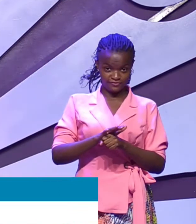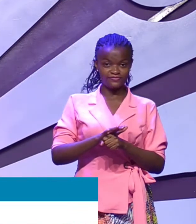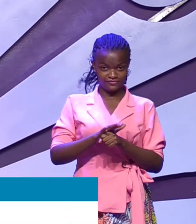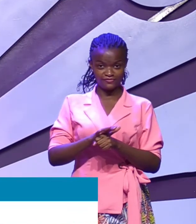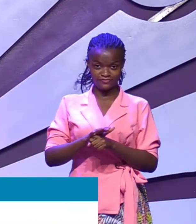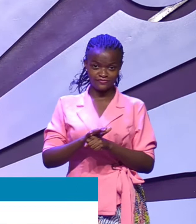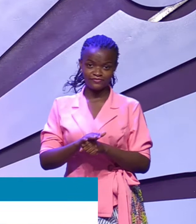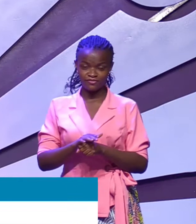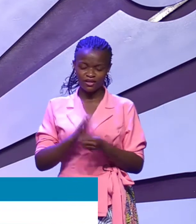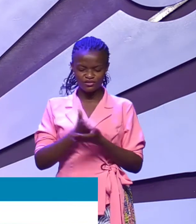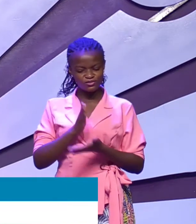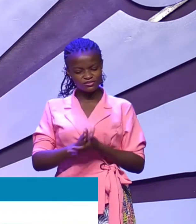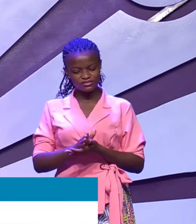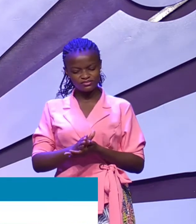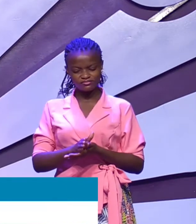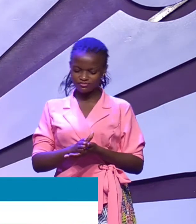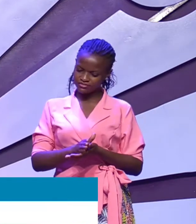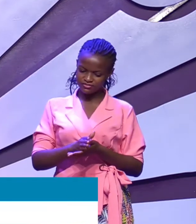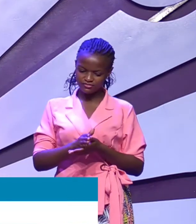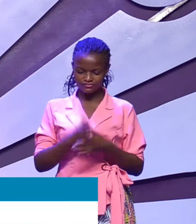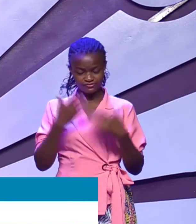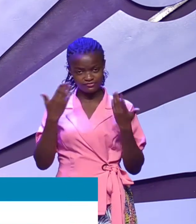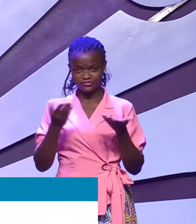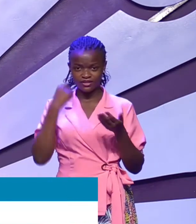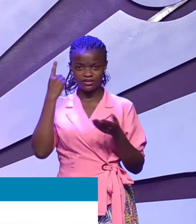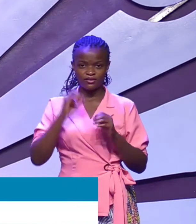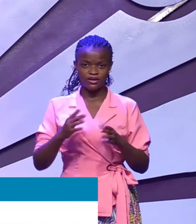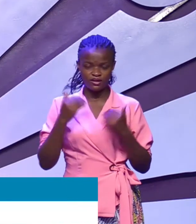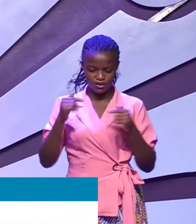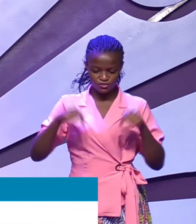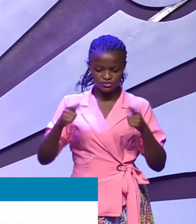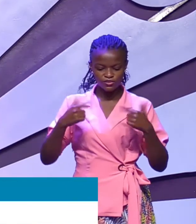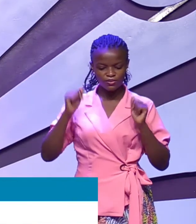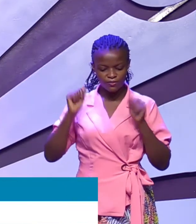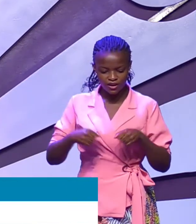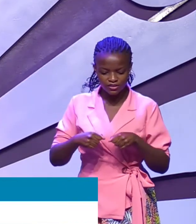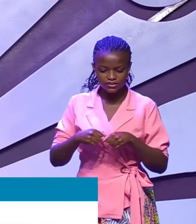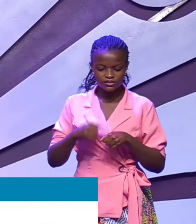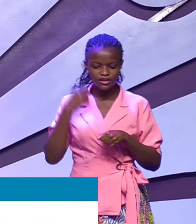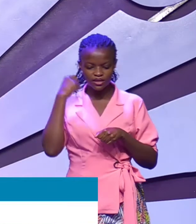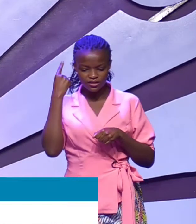It just doesn't make sense. And so this morning, we have a mystery to explore. And